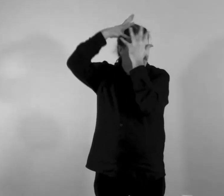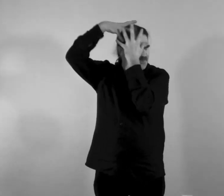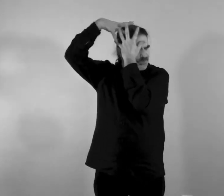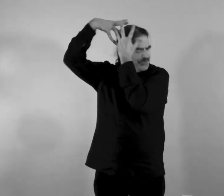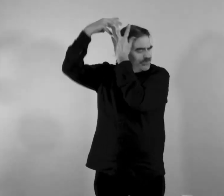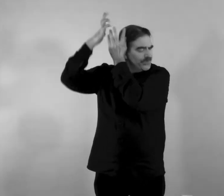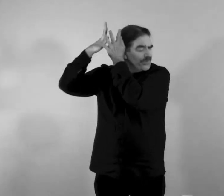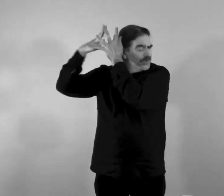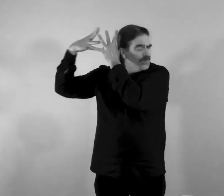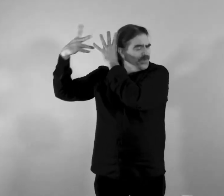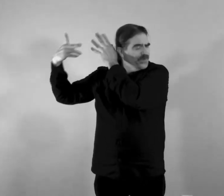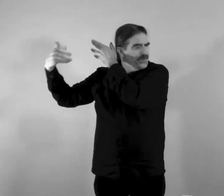wavering hair.